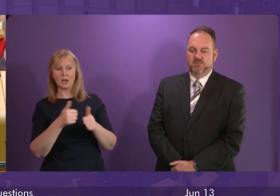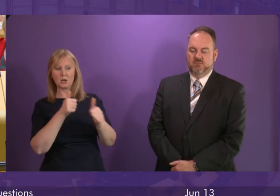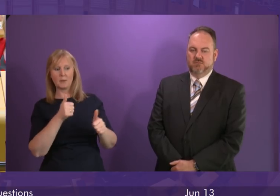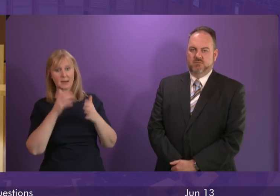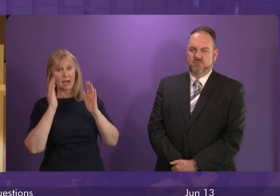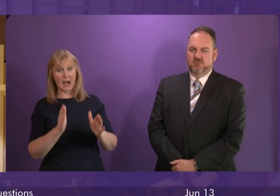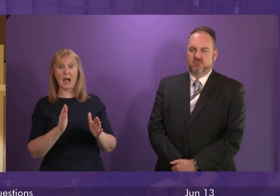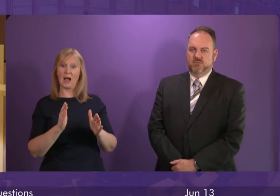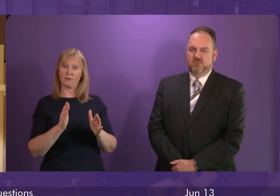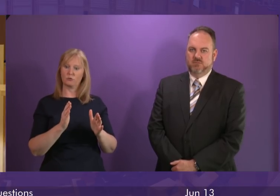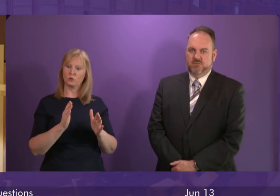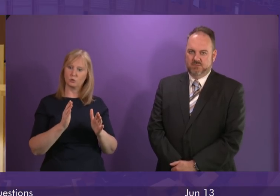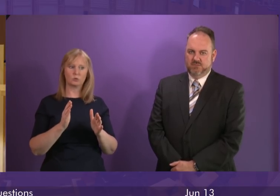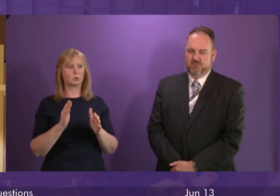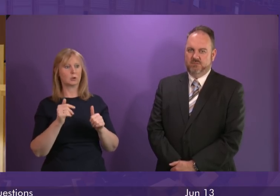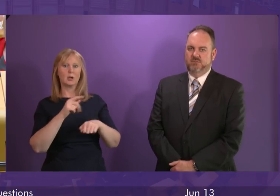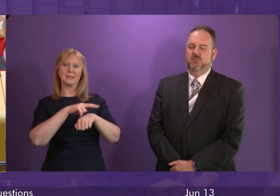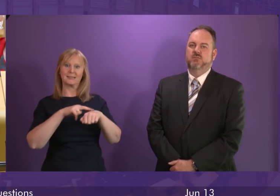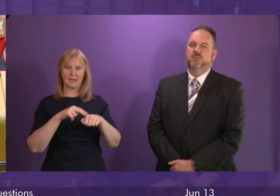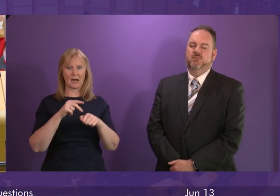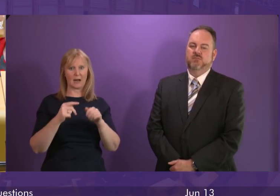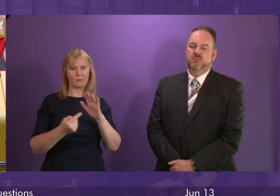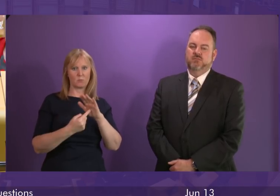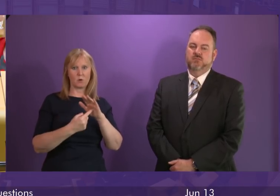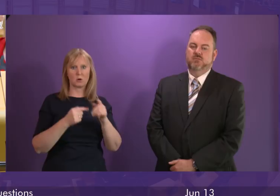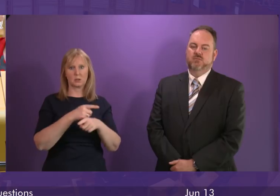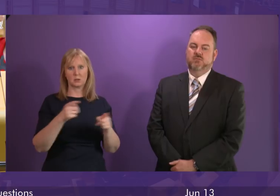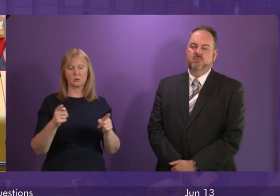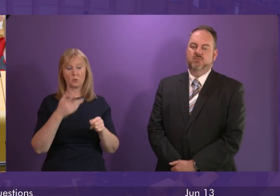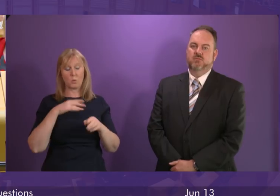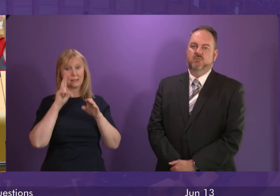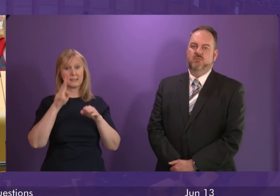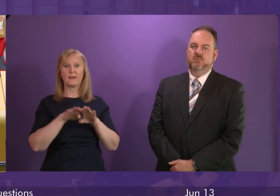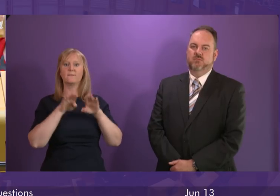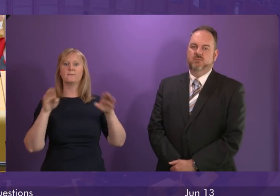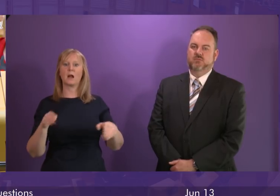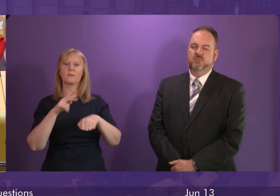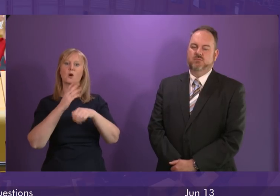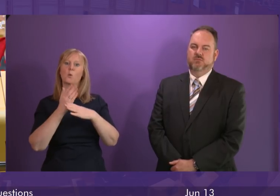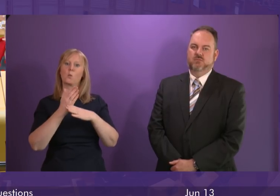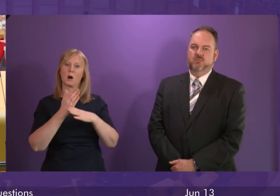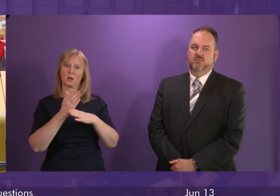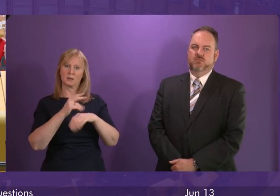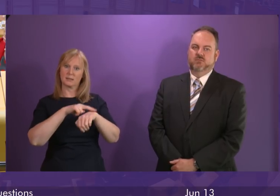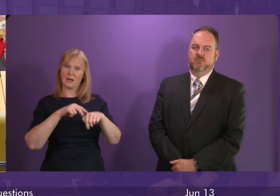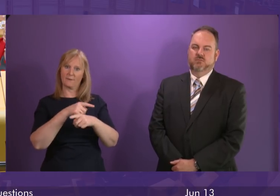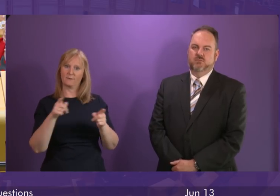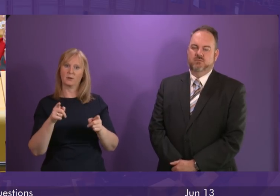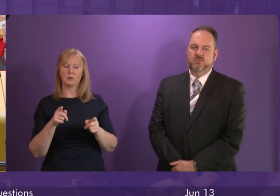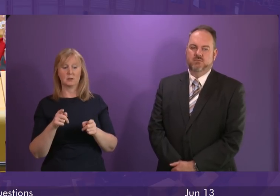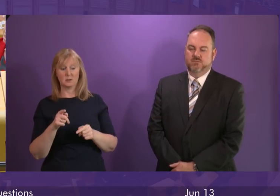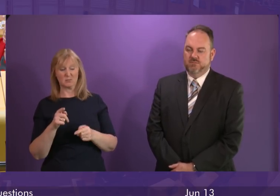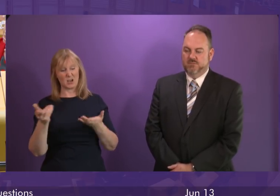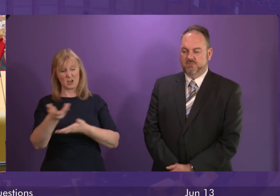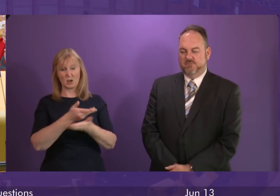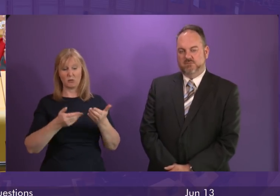without the work of the employees there. So I want to see fairness for workers. I would encourage the airport to get round the